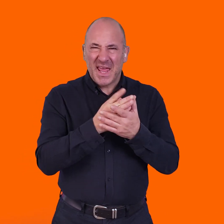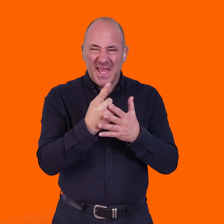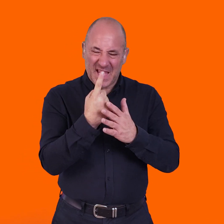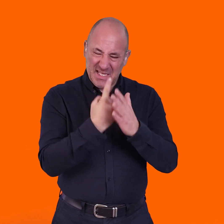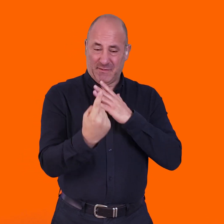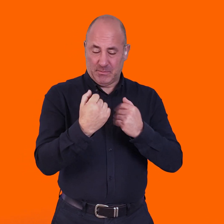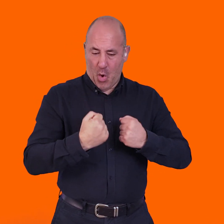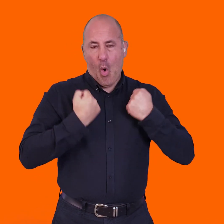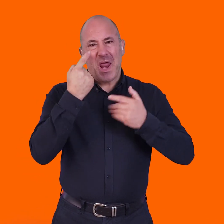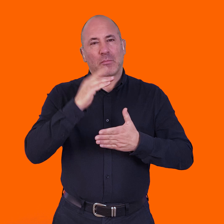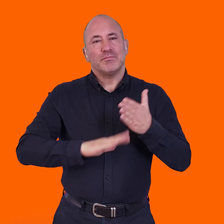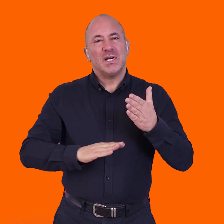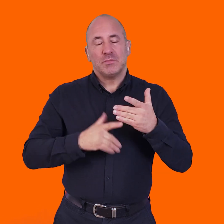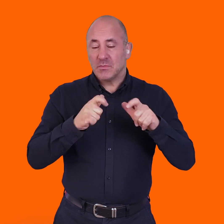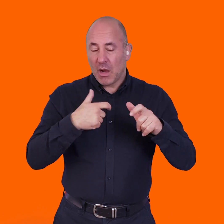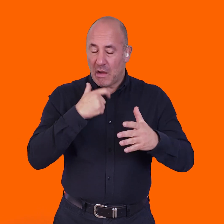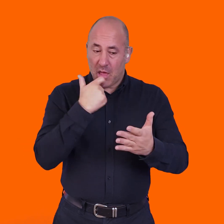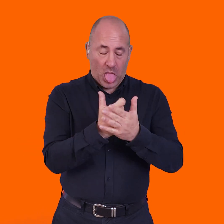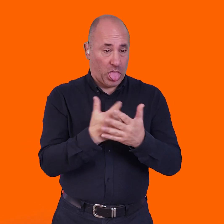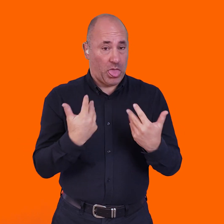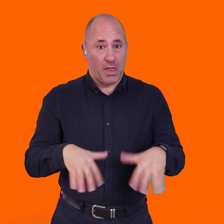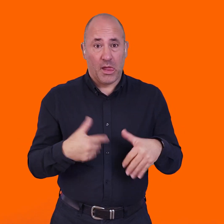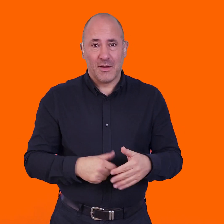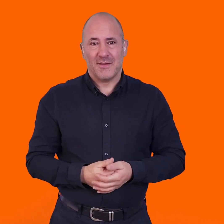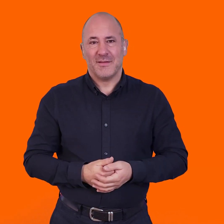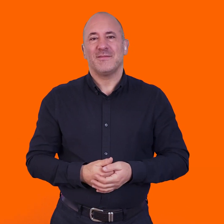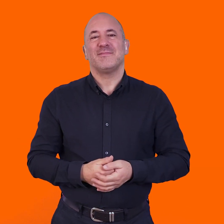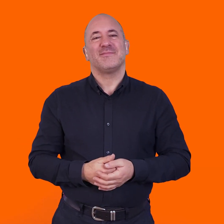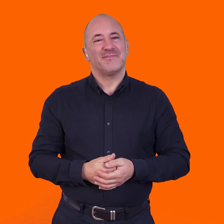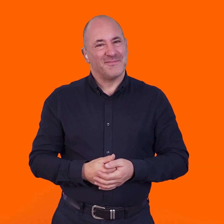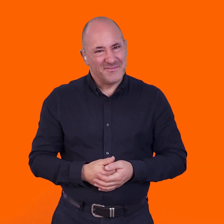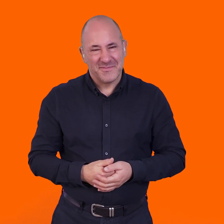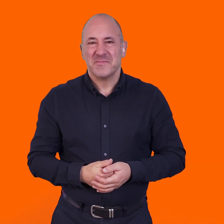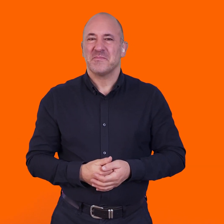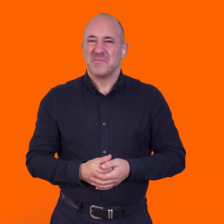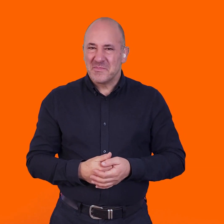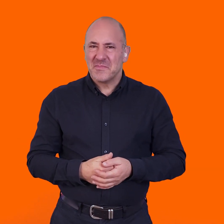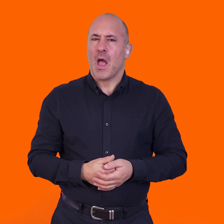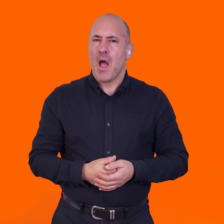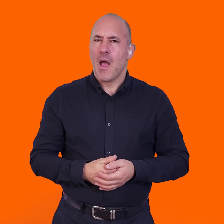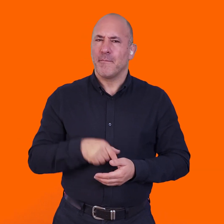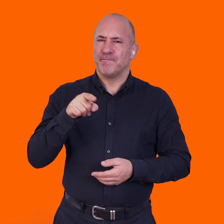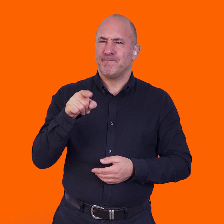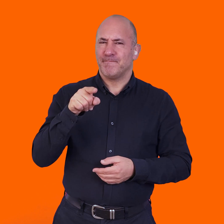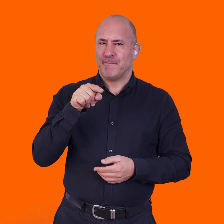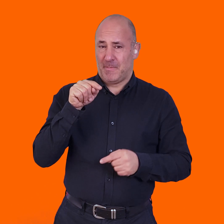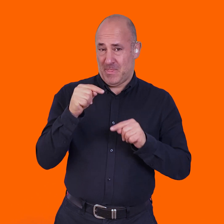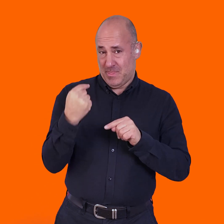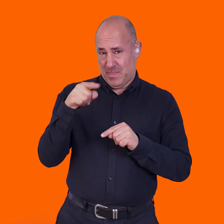it was just very, was a very individual experience for me. But it was just amazing. Well, and what were your thoughts on access regarding